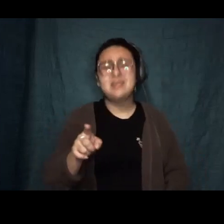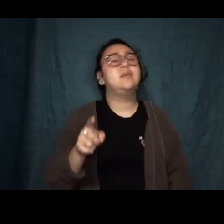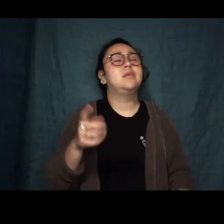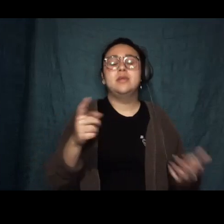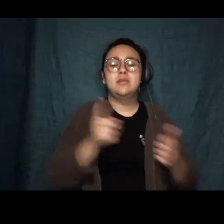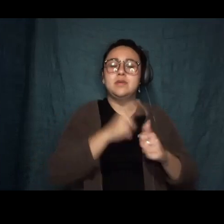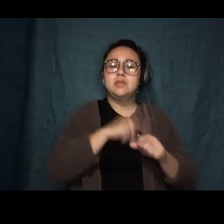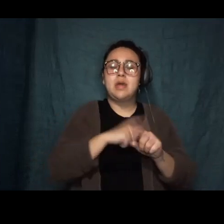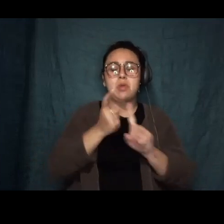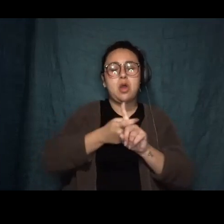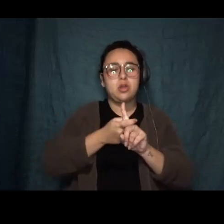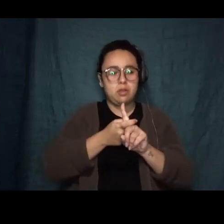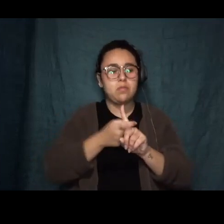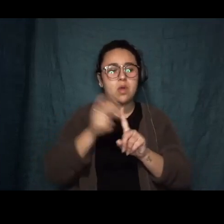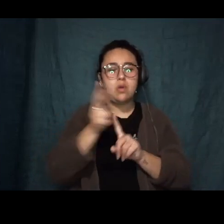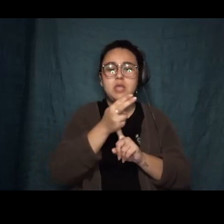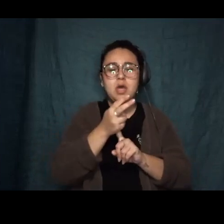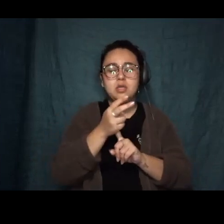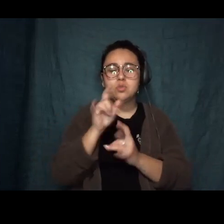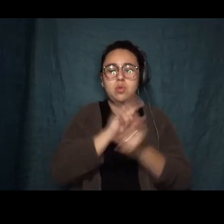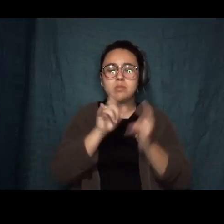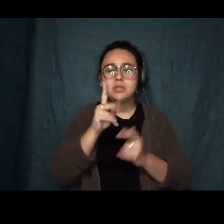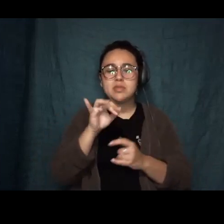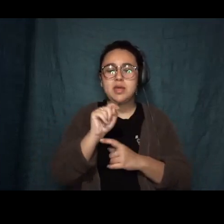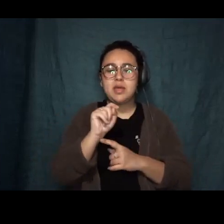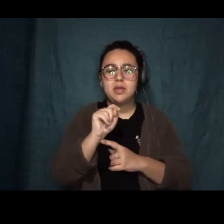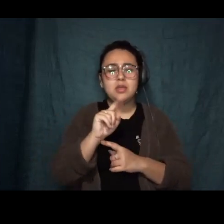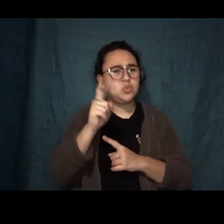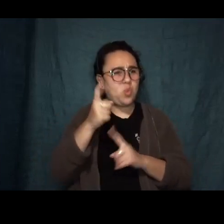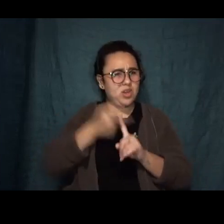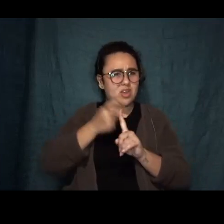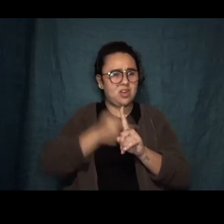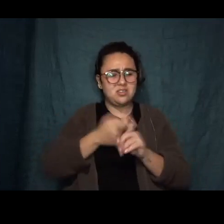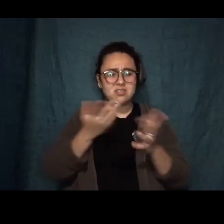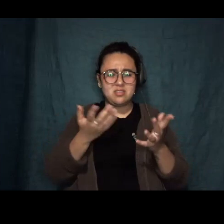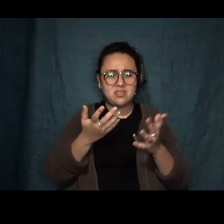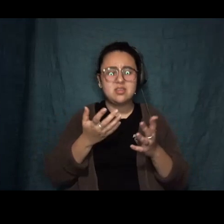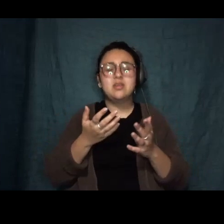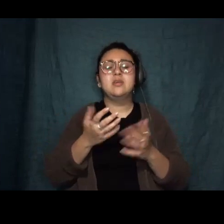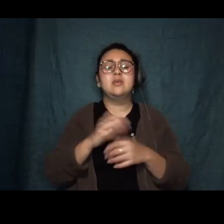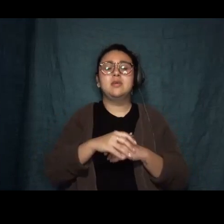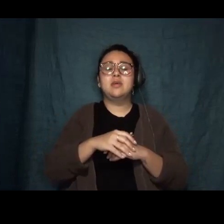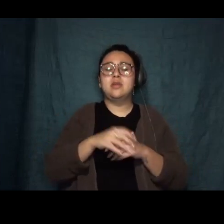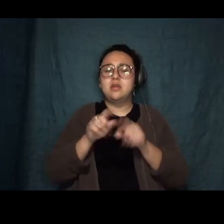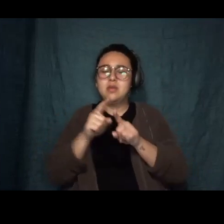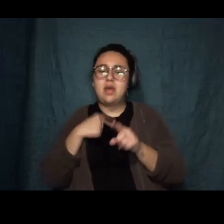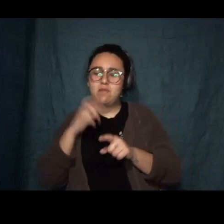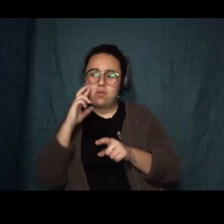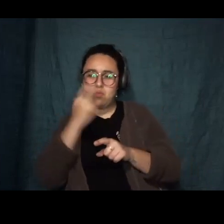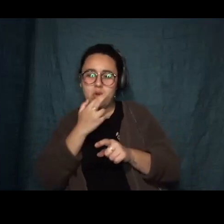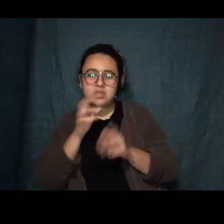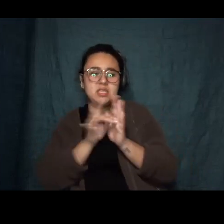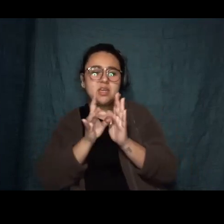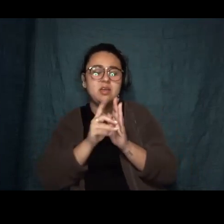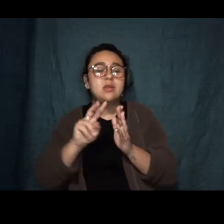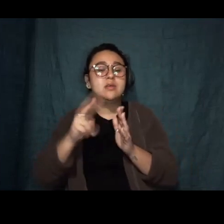the condom in the hotel's romance kit, which consisted of a single condom and a package of after-dinner mints and a tin adorned with a rose sticker. The second time he pulled out,